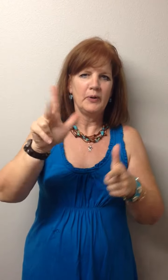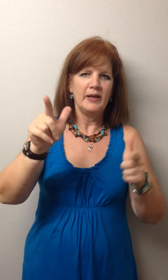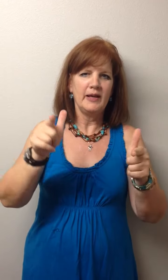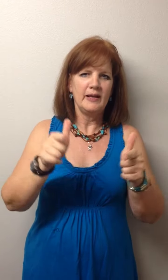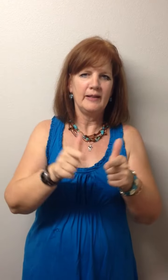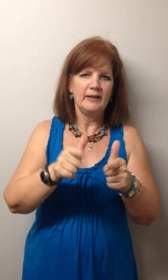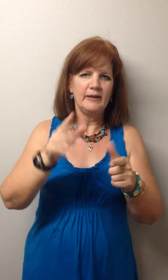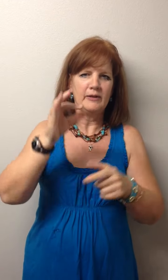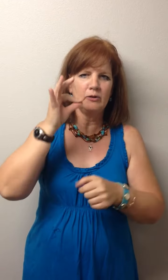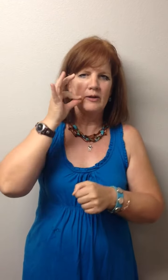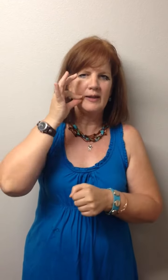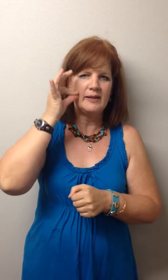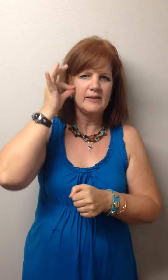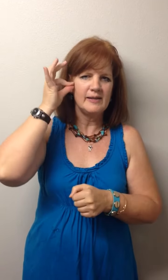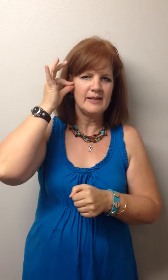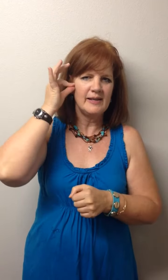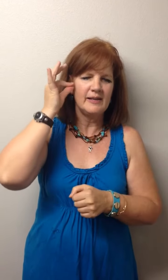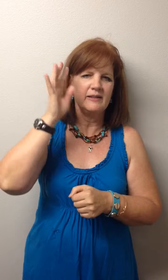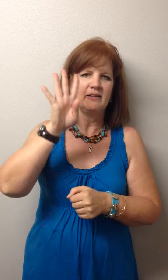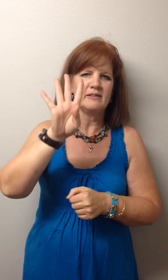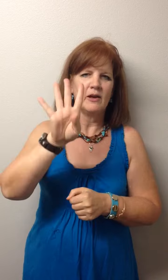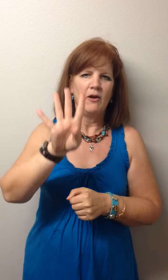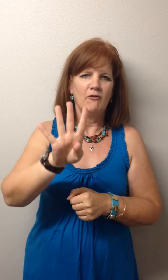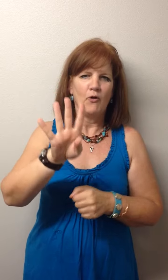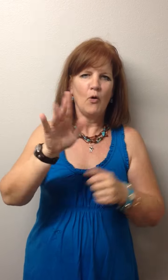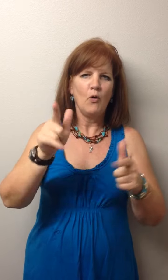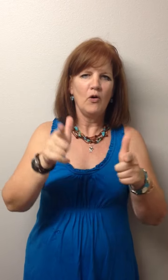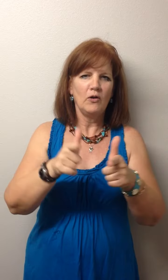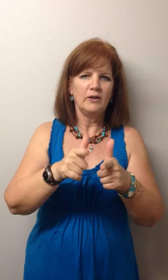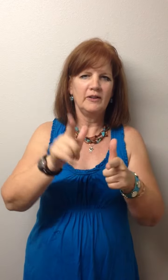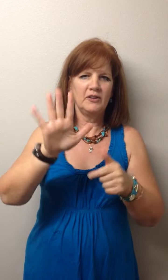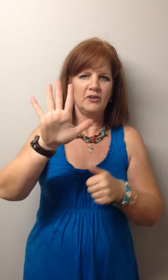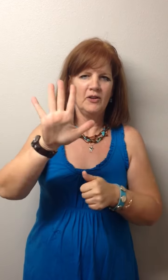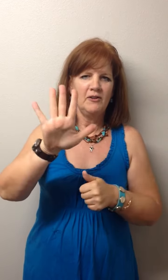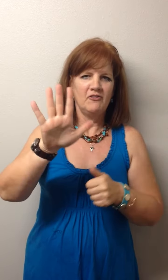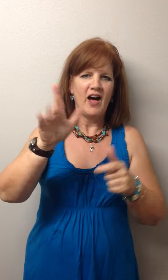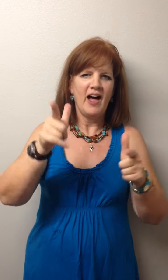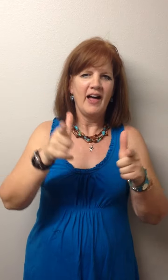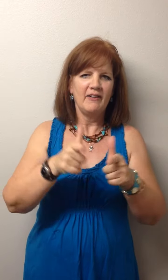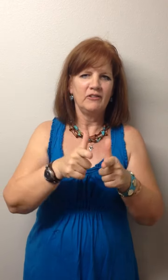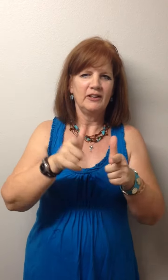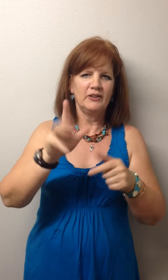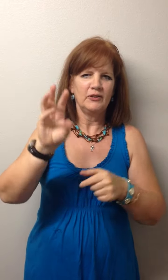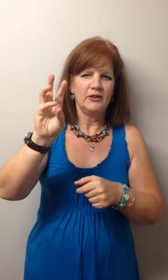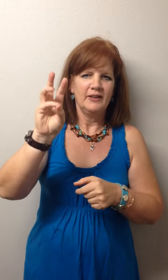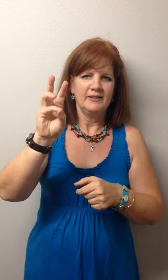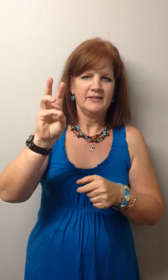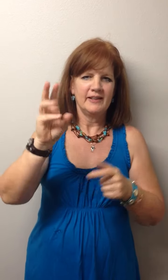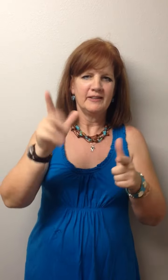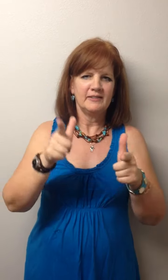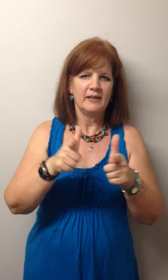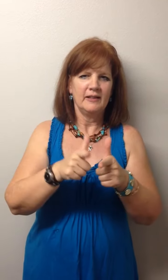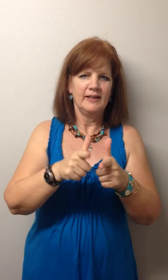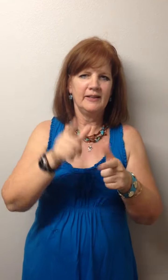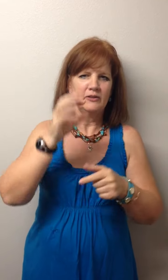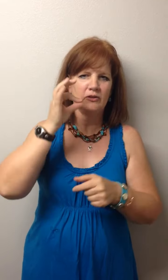3 little Indians, 4 little, 5 little, 6 little